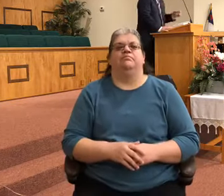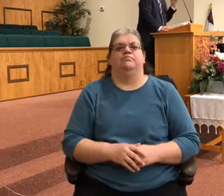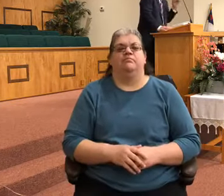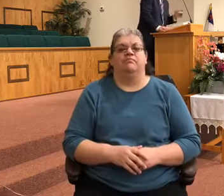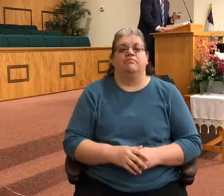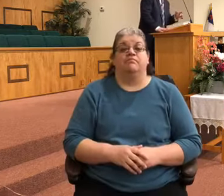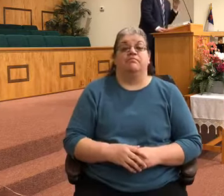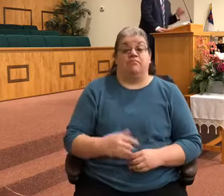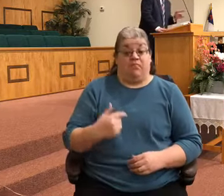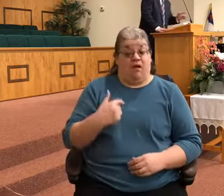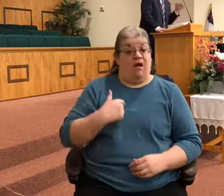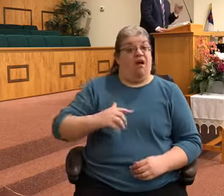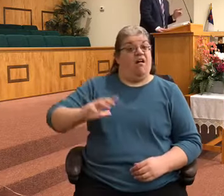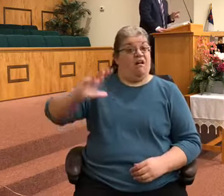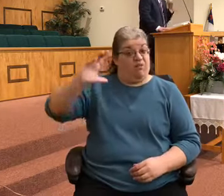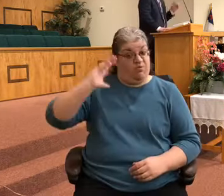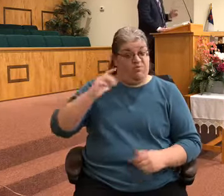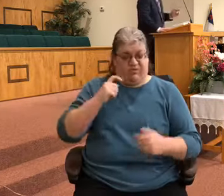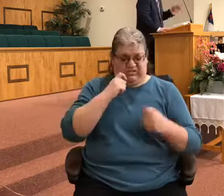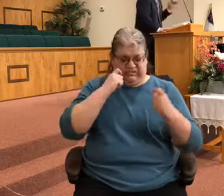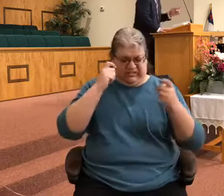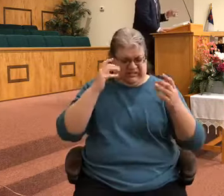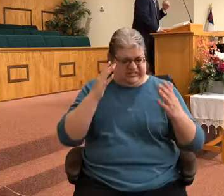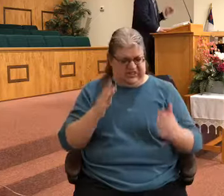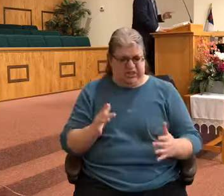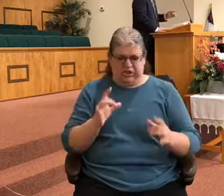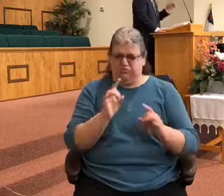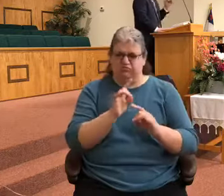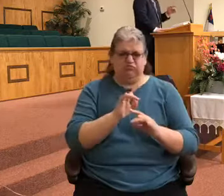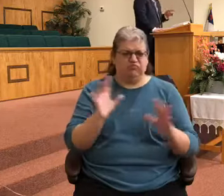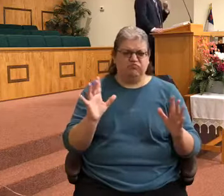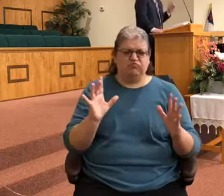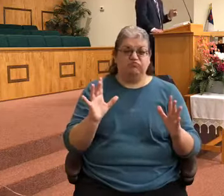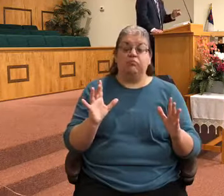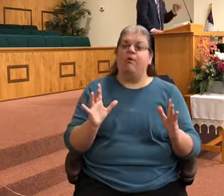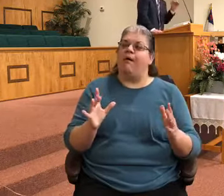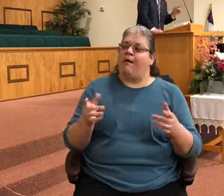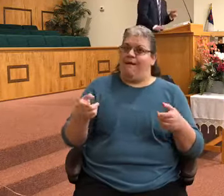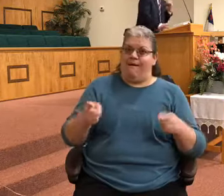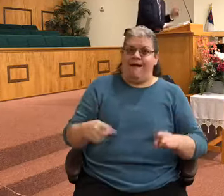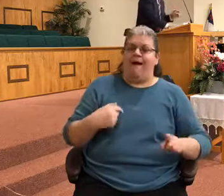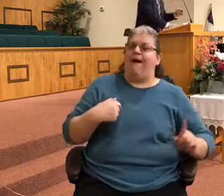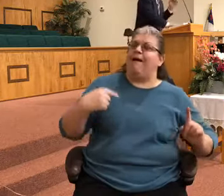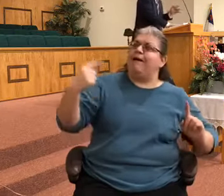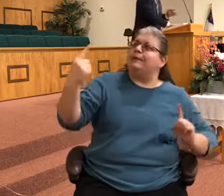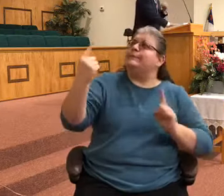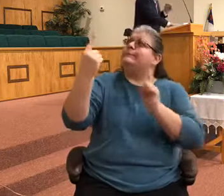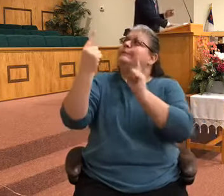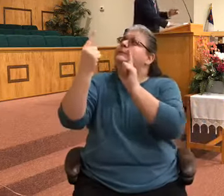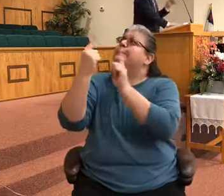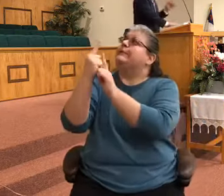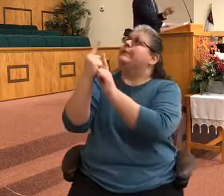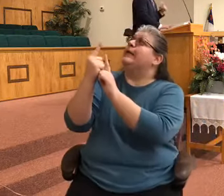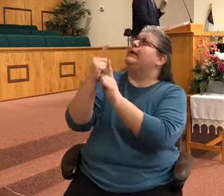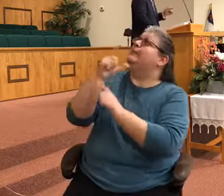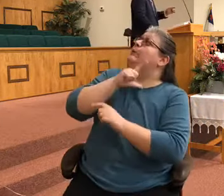I was a sinner, but I came, but I did not from my Lord.